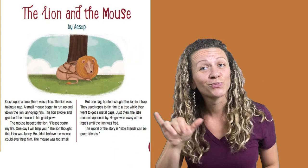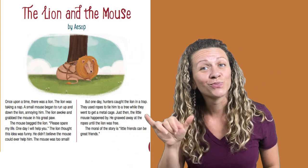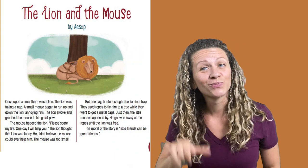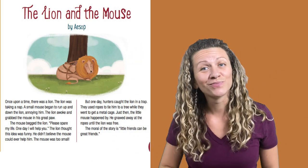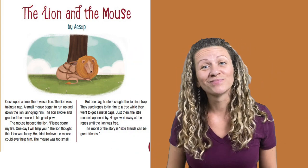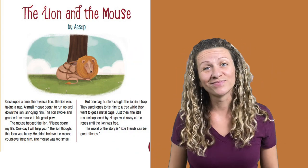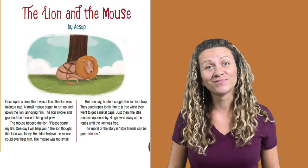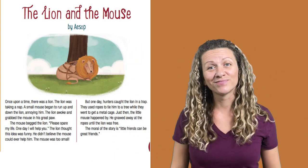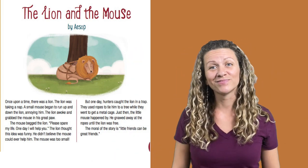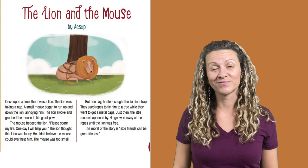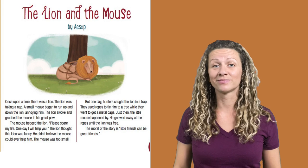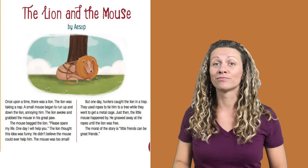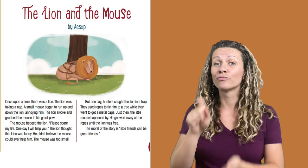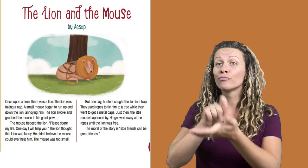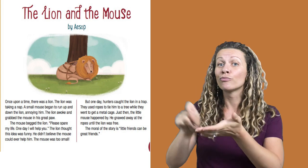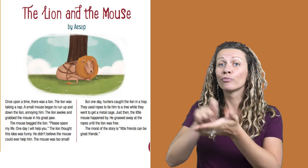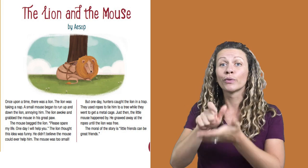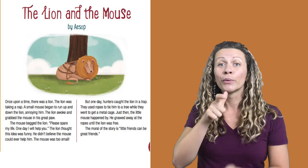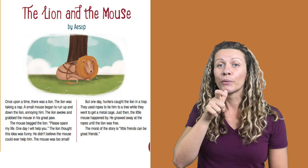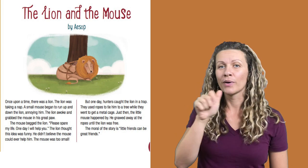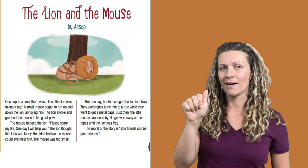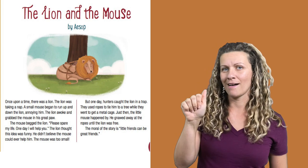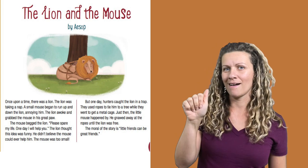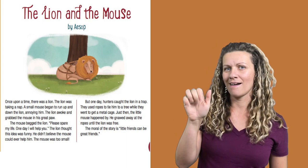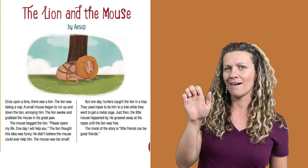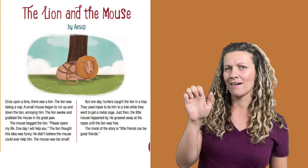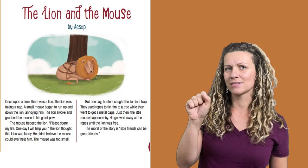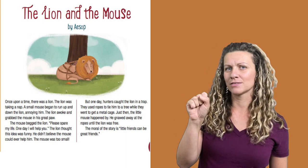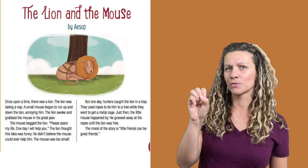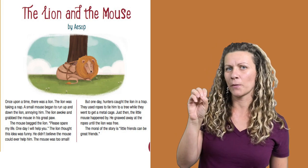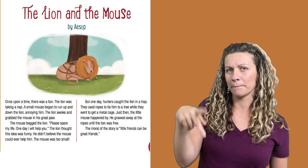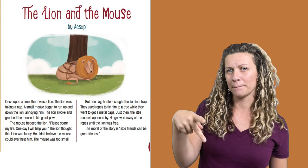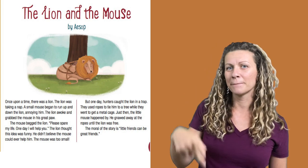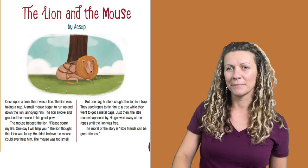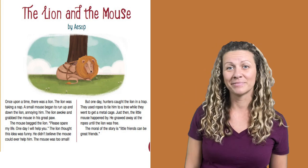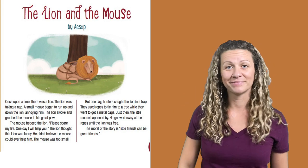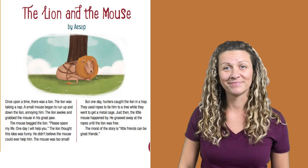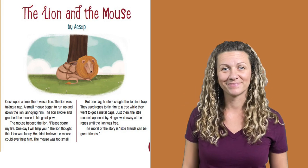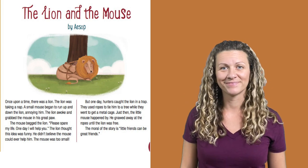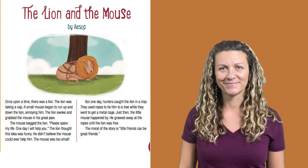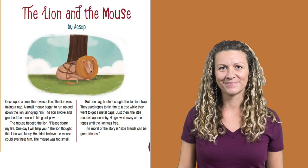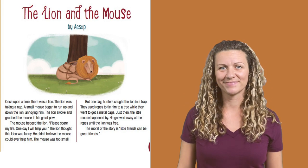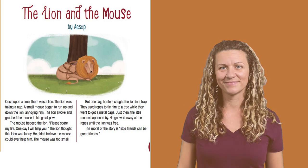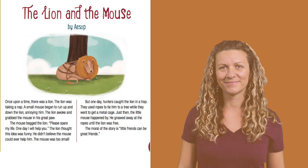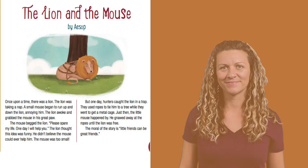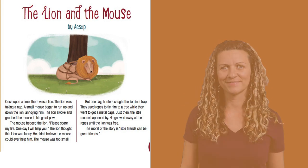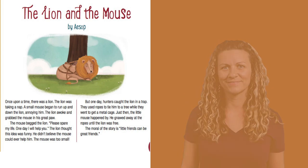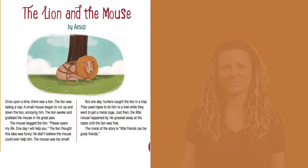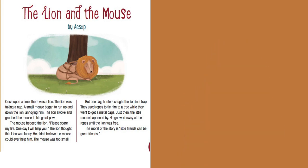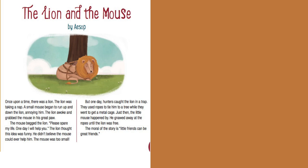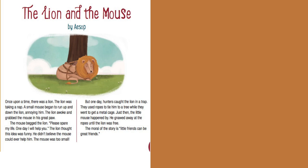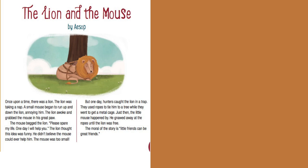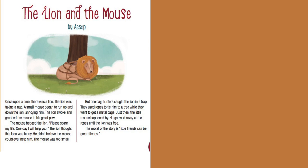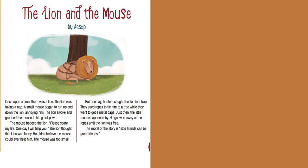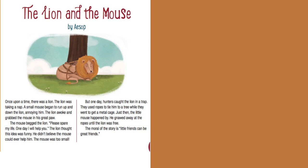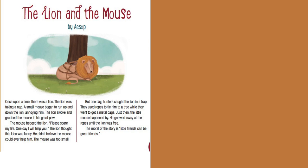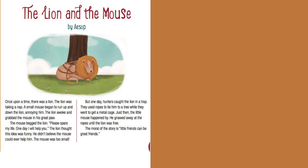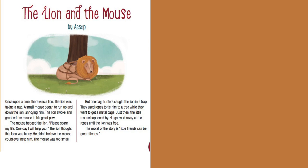great friends. This was written by Aesop. The lion had a good friend. died by His love and